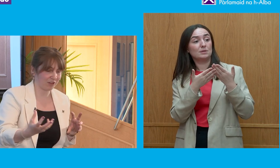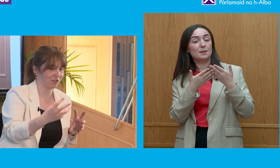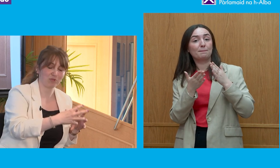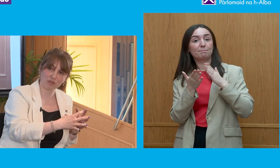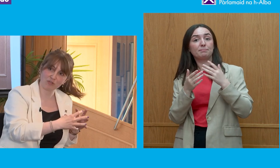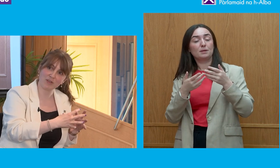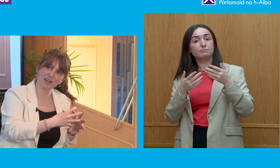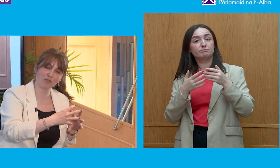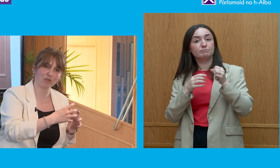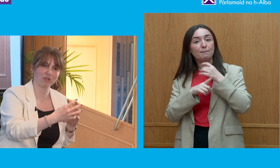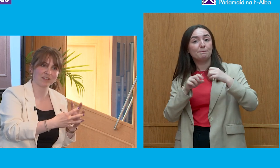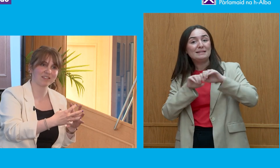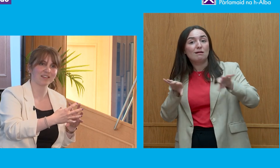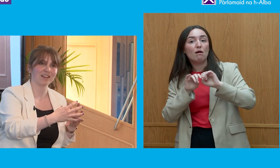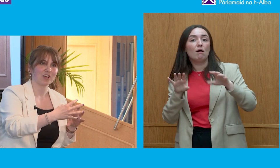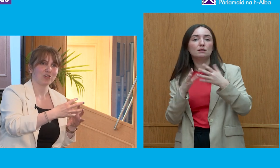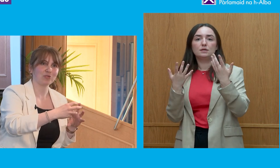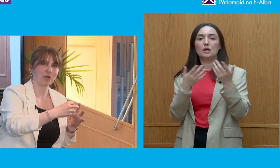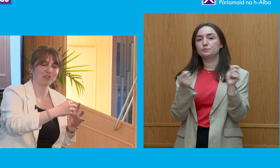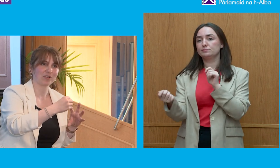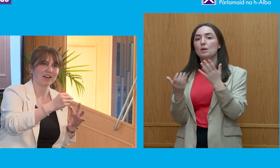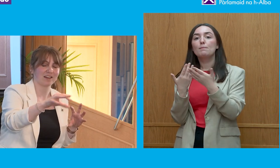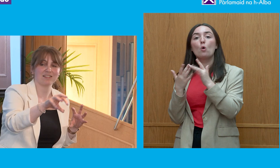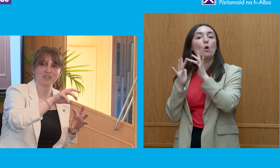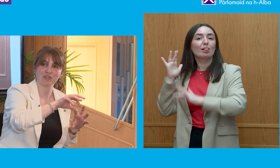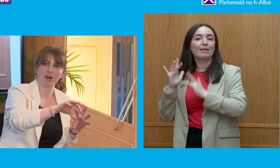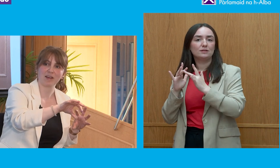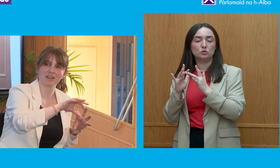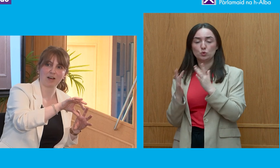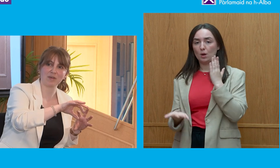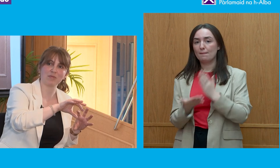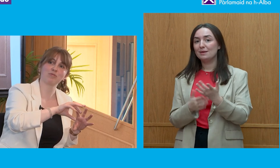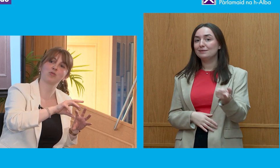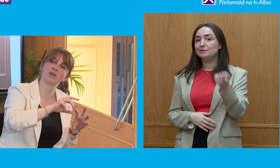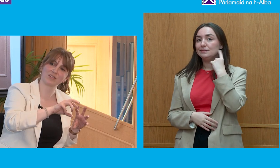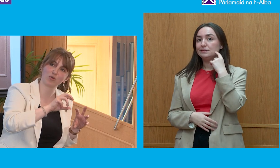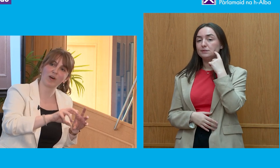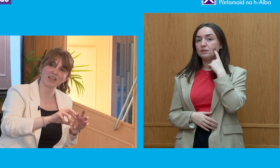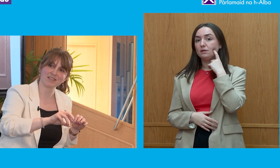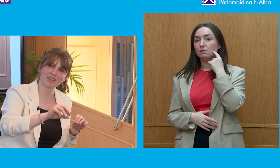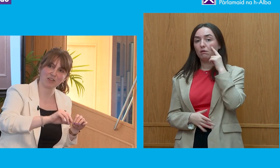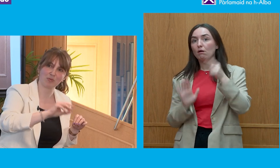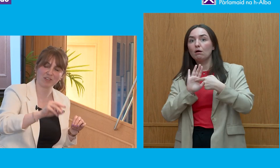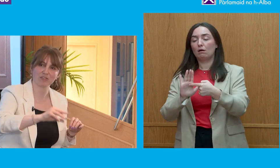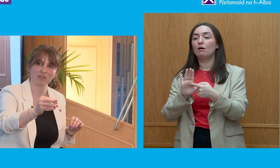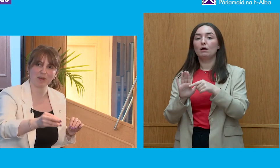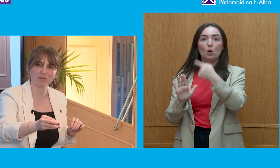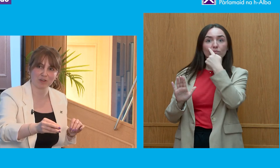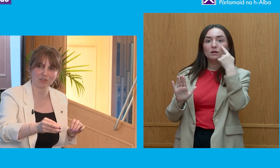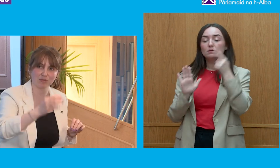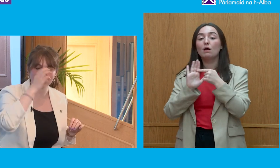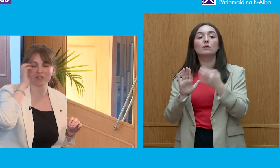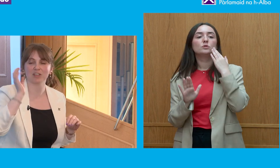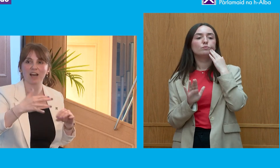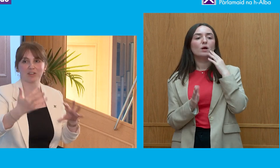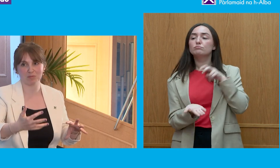Obviously, are also more on social media and so on. of a sudden, you also get that attention grabbing that maybe before wasn't quite, you know, when you sold your papers